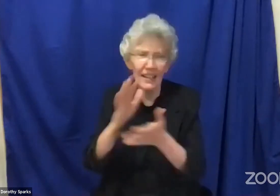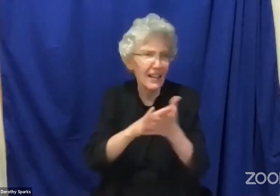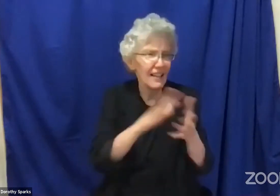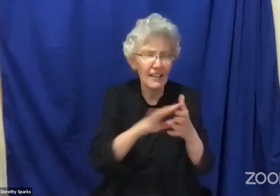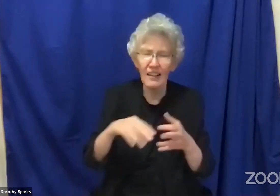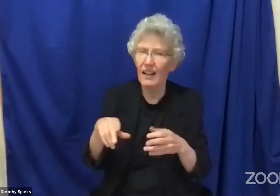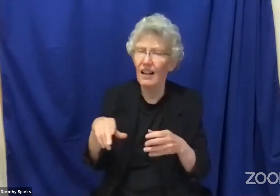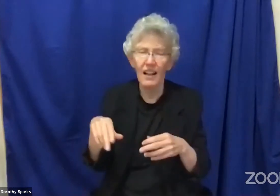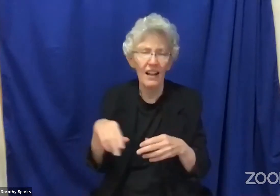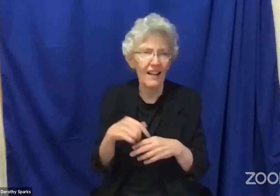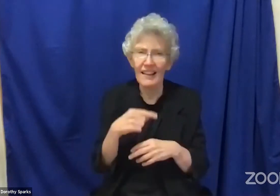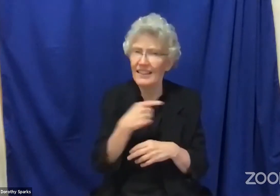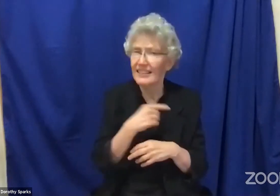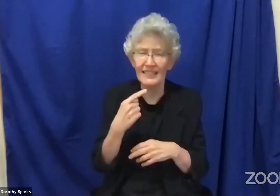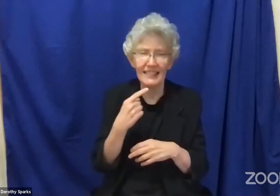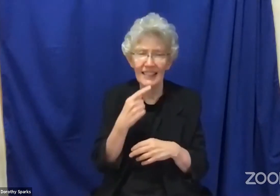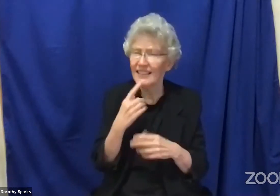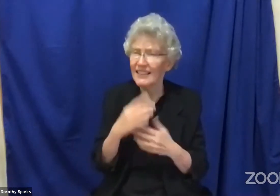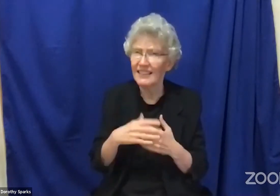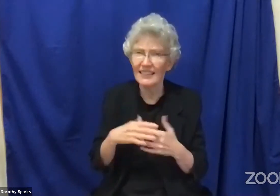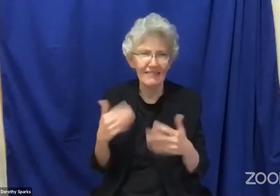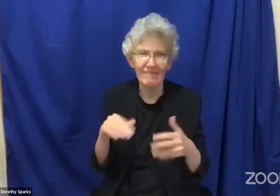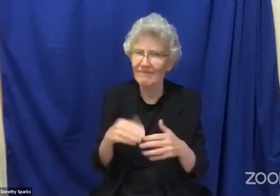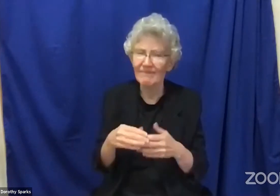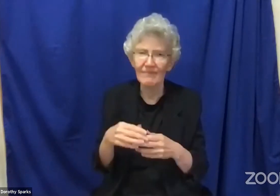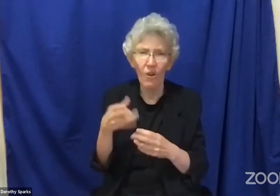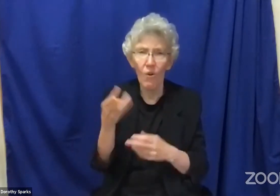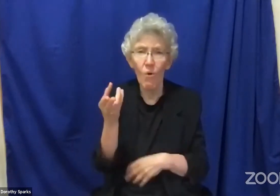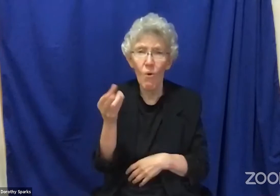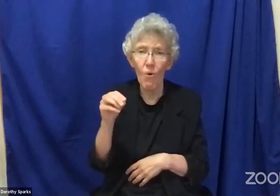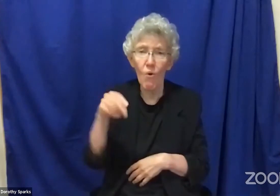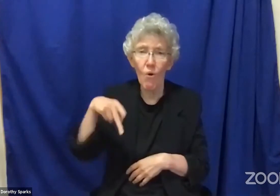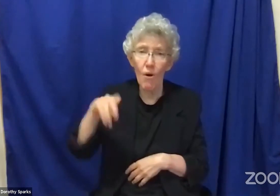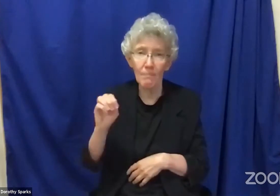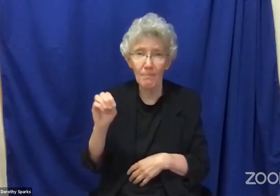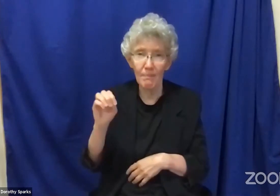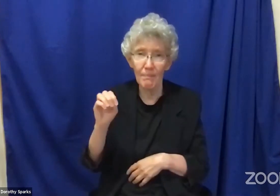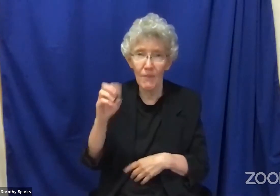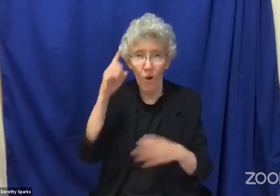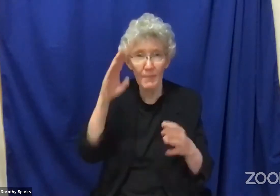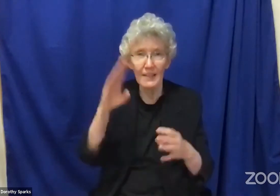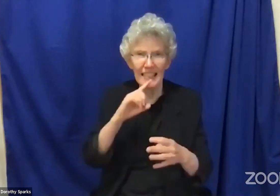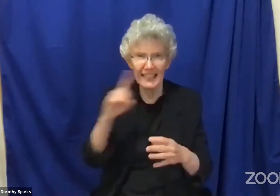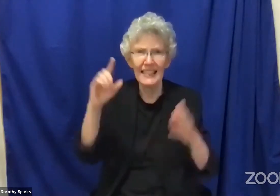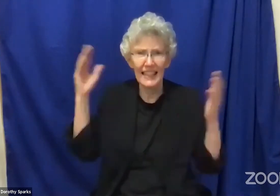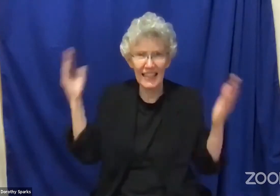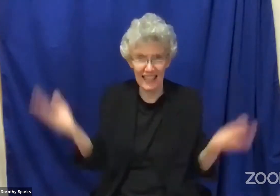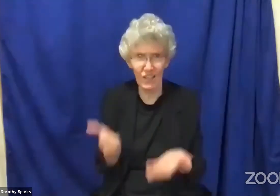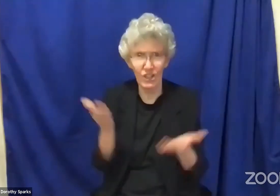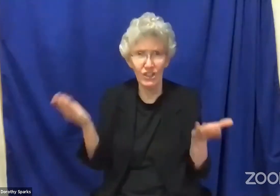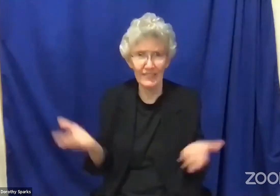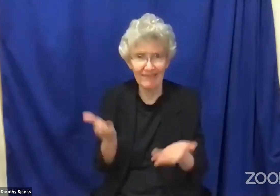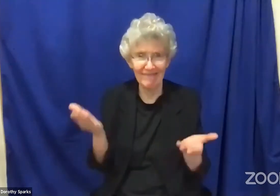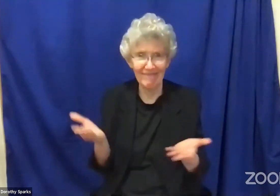And they were just amazed by the outpouring of the volunteers.